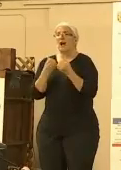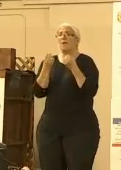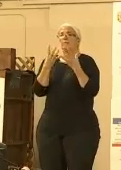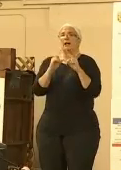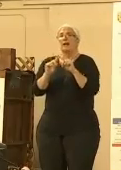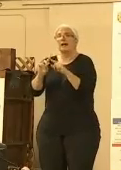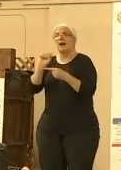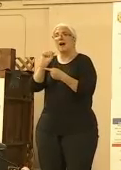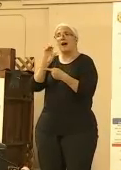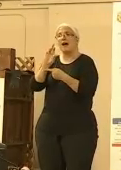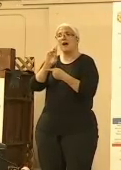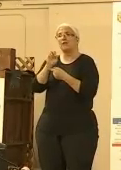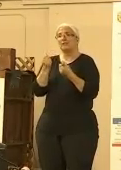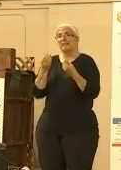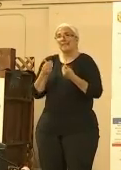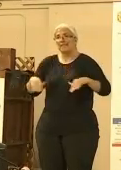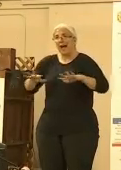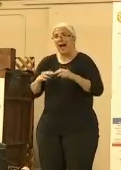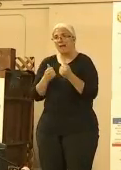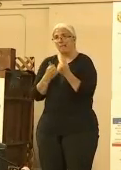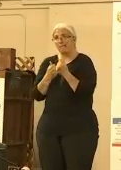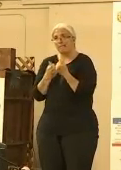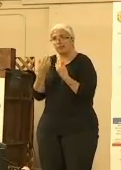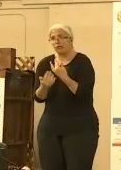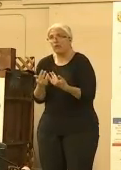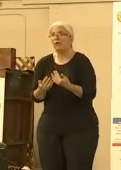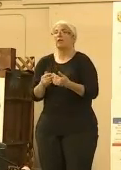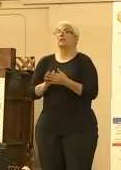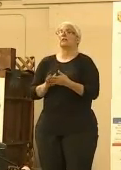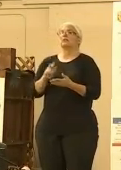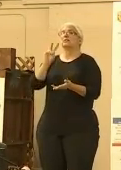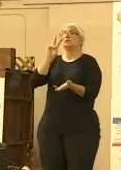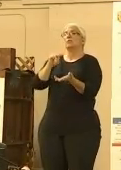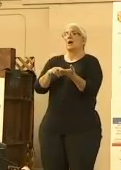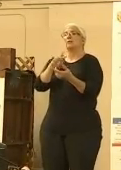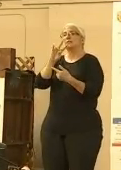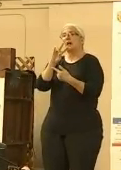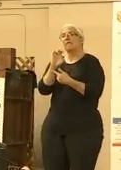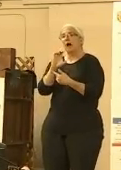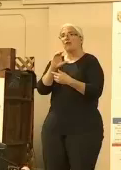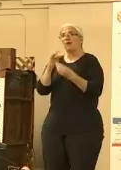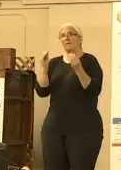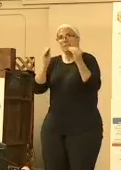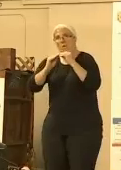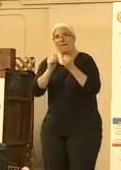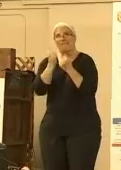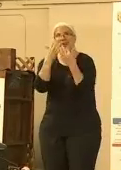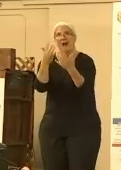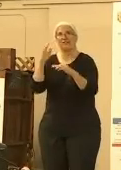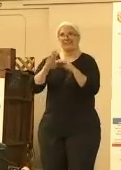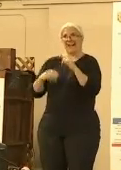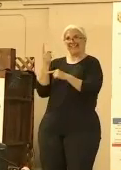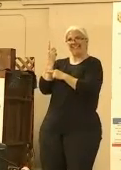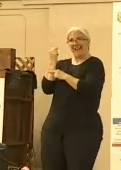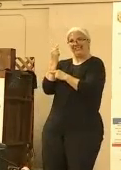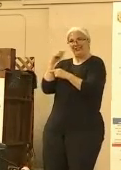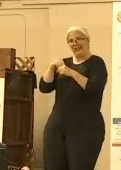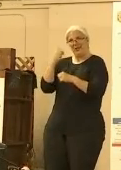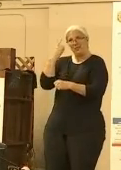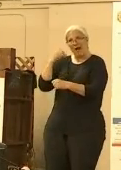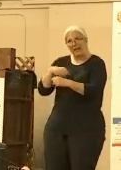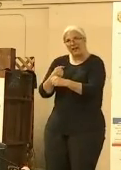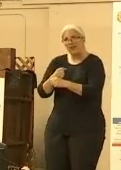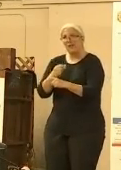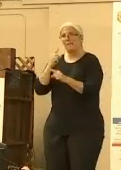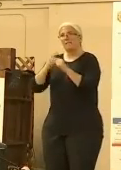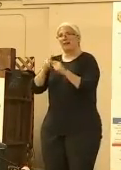,700 more wildfires have occurred this year than last, with an additional 1.4 million acres burned in